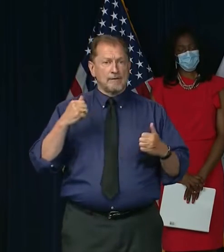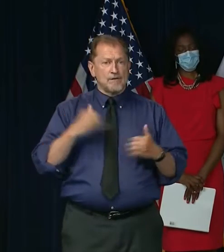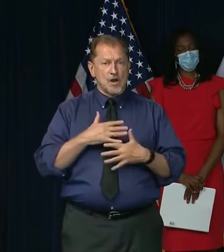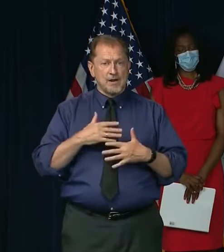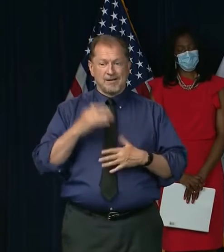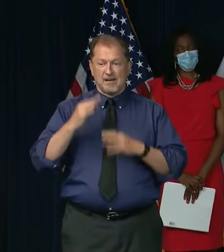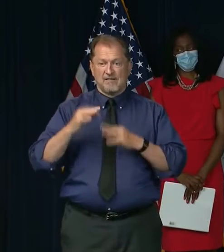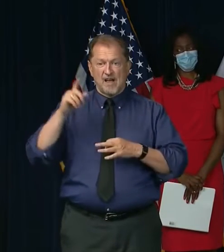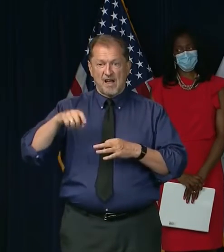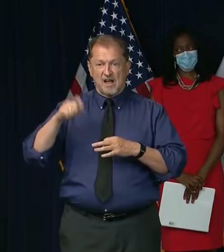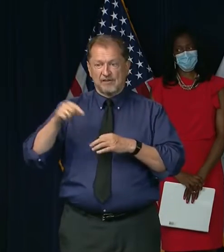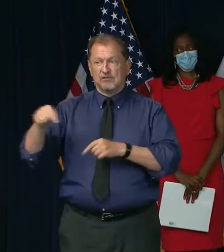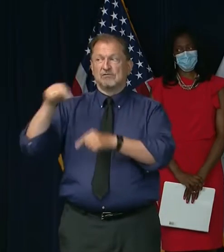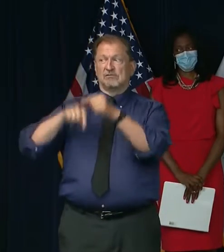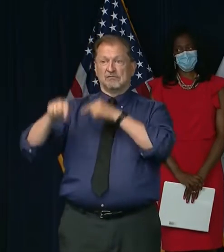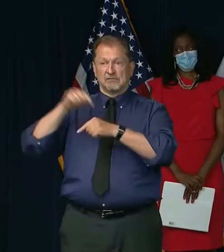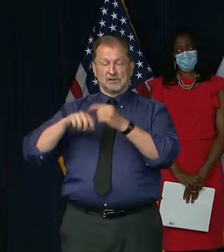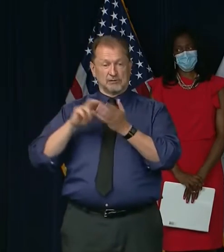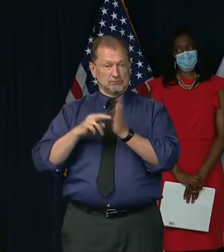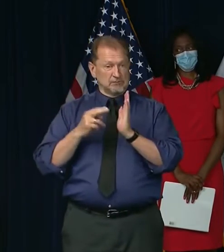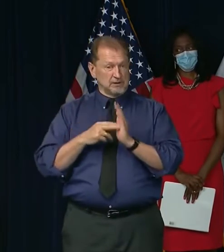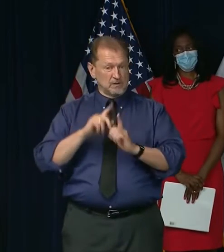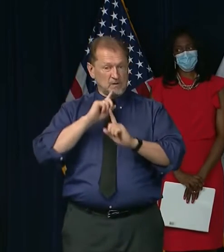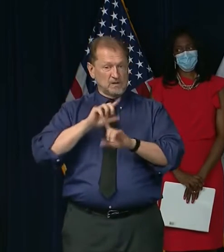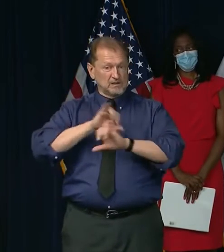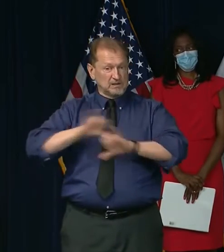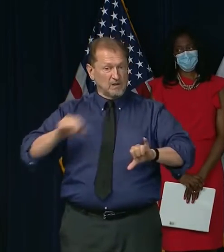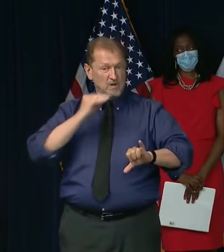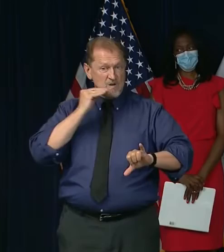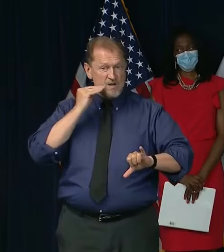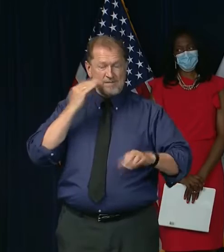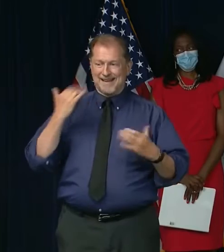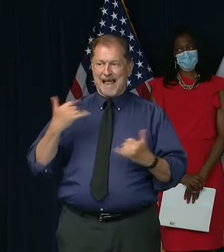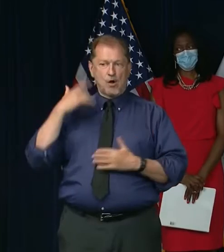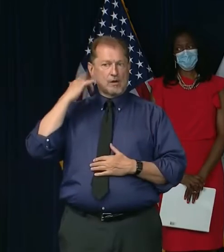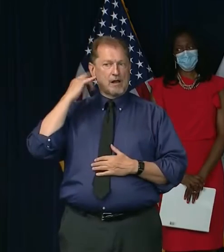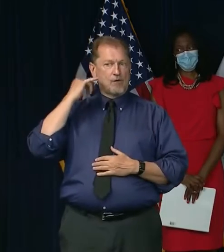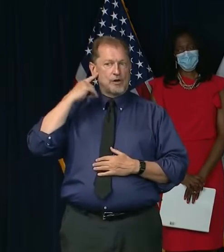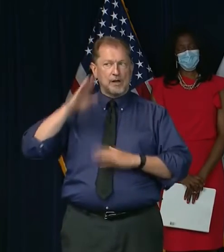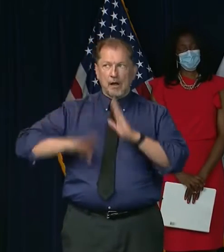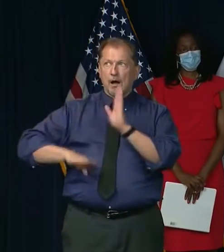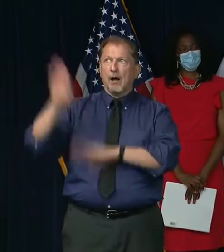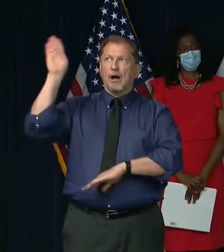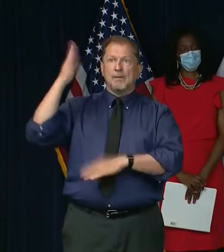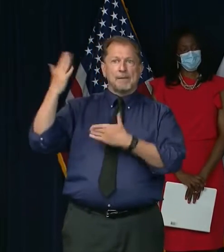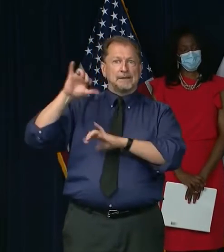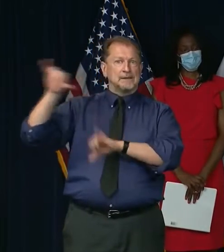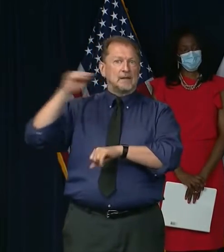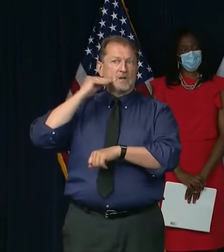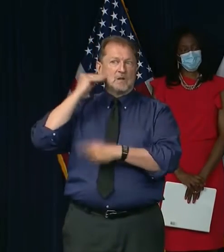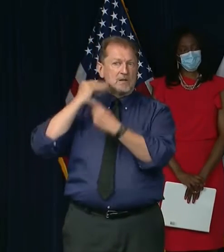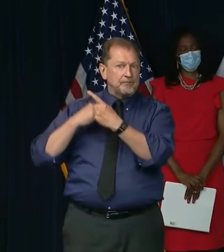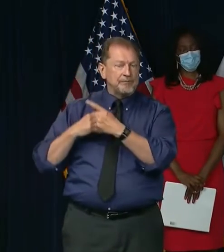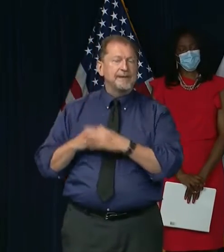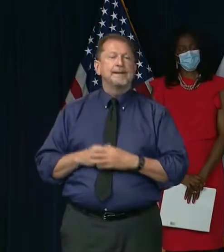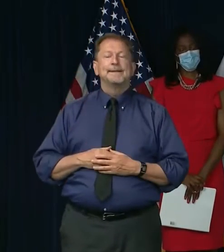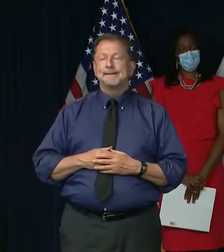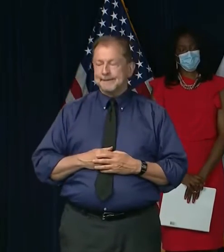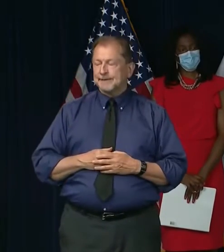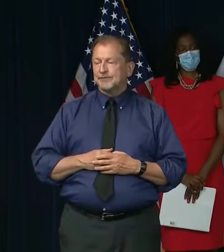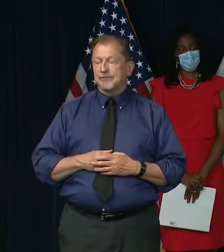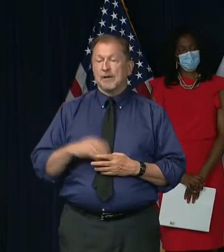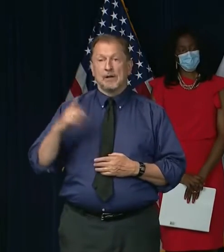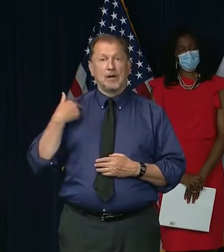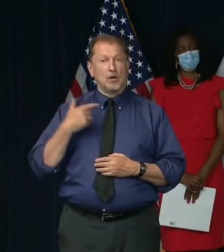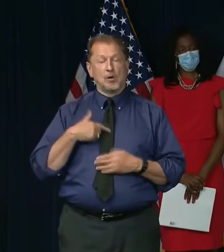we have to. Could that include a stay-at-home order? I know California is talking about that as a possibility. Look, everything that we've